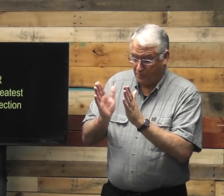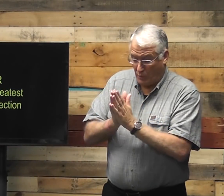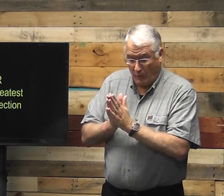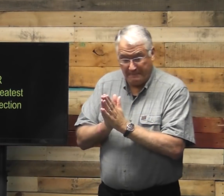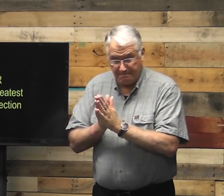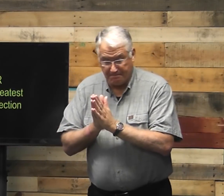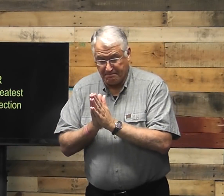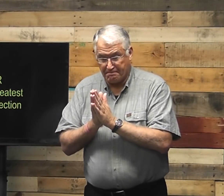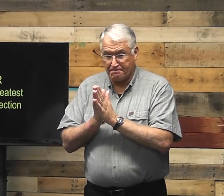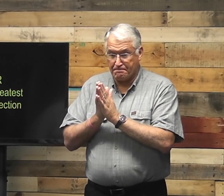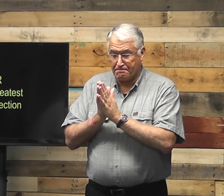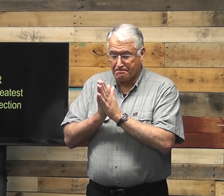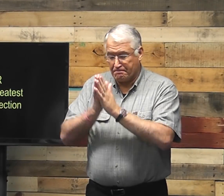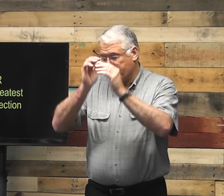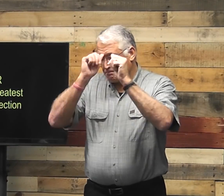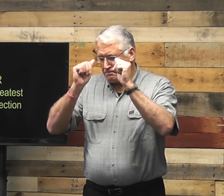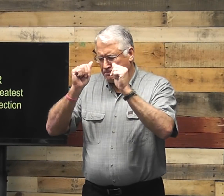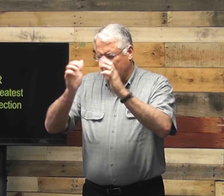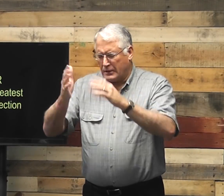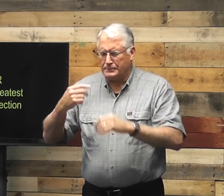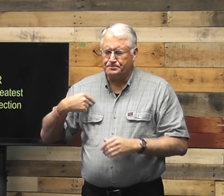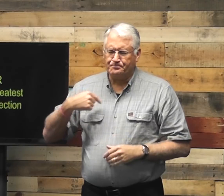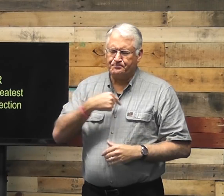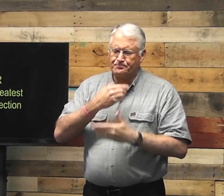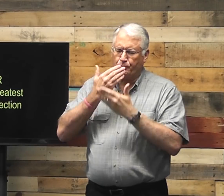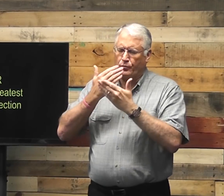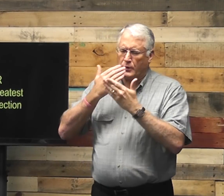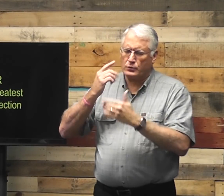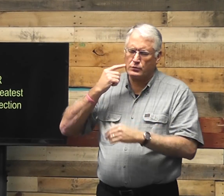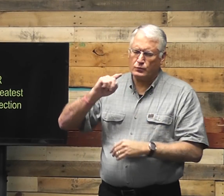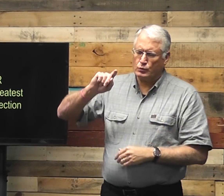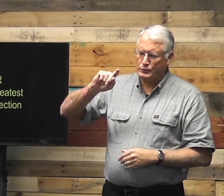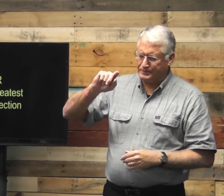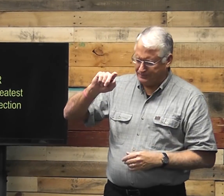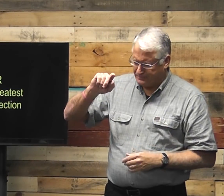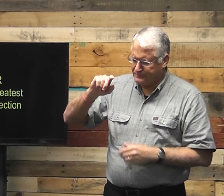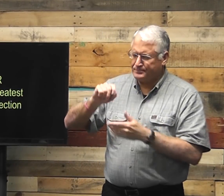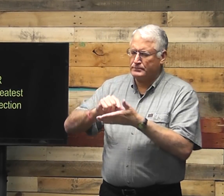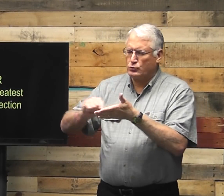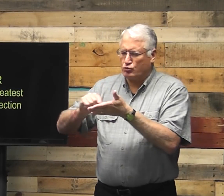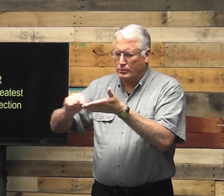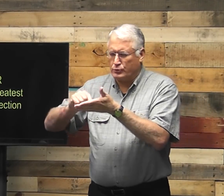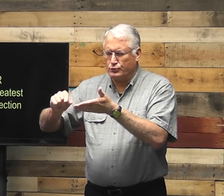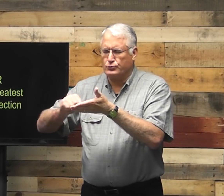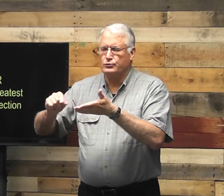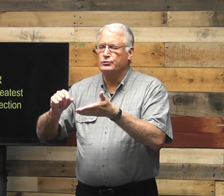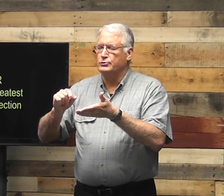So first, let's open in prayer. Father, we are grateful, Lord, for the scriptures